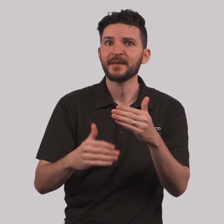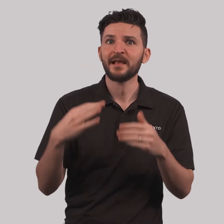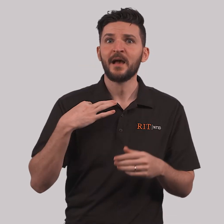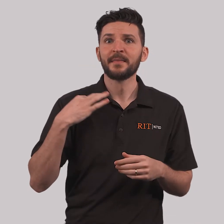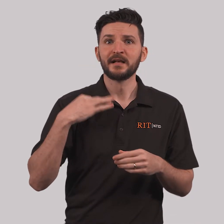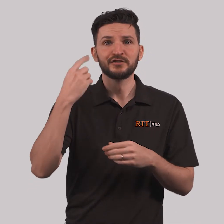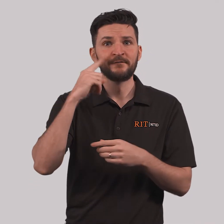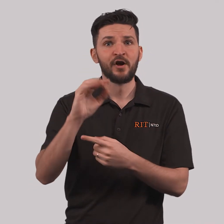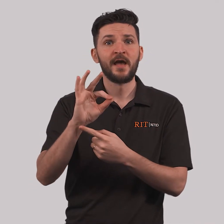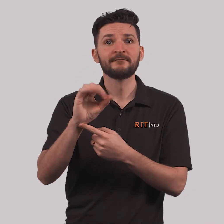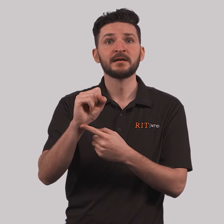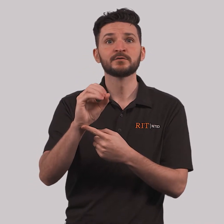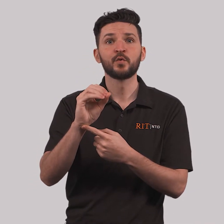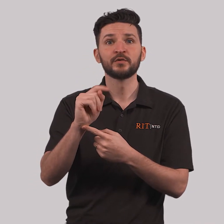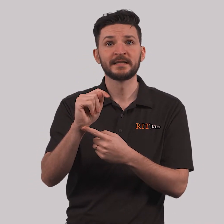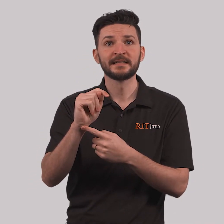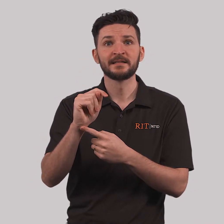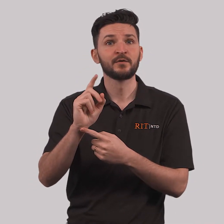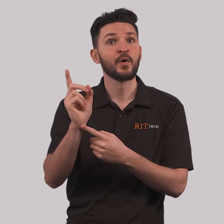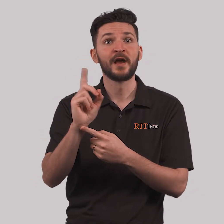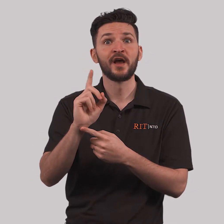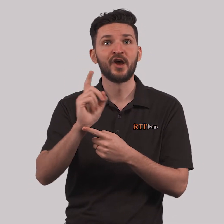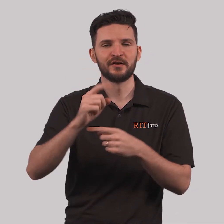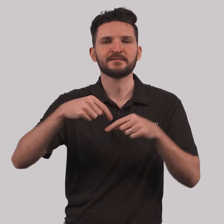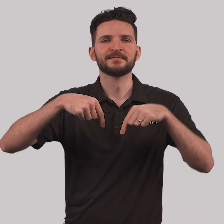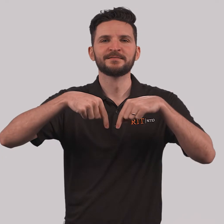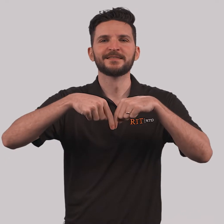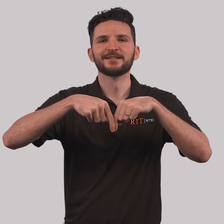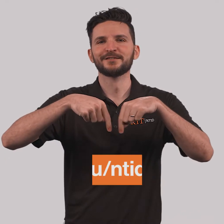complete the application for the FSOT through this website,